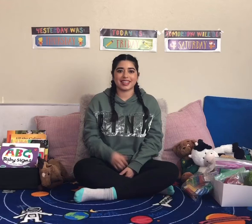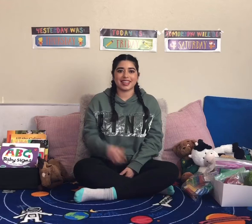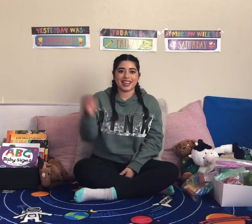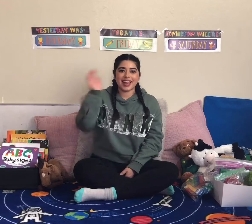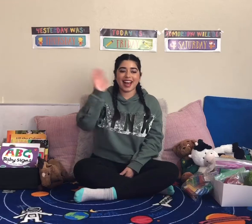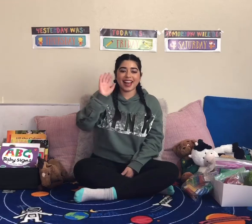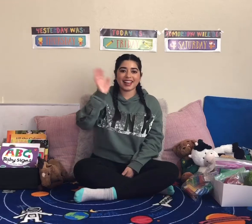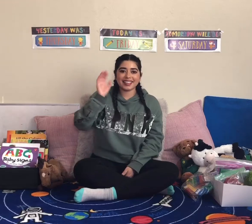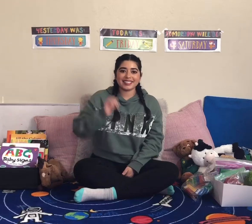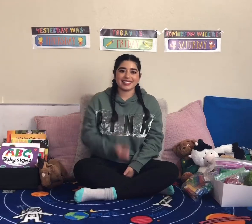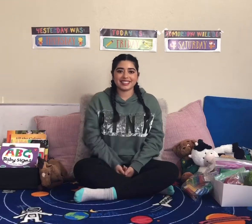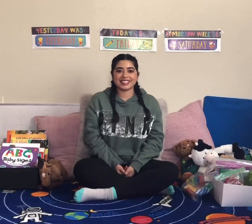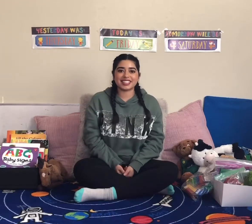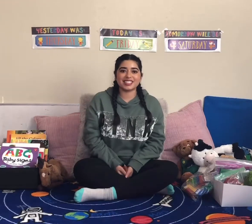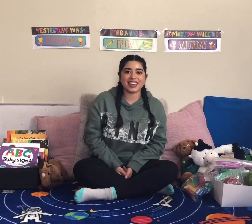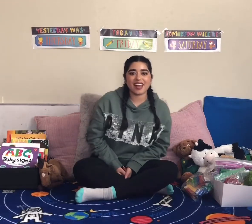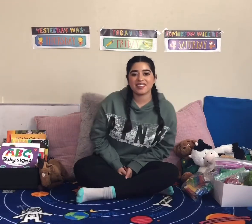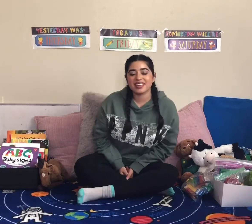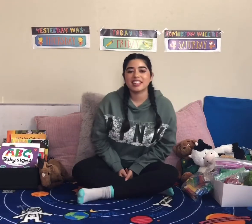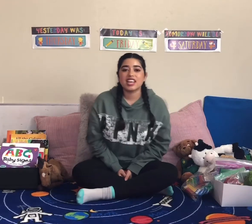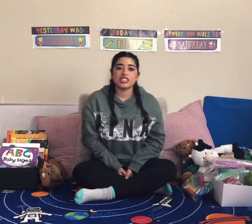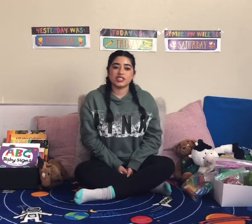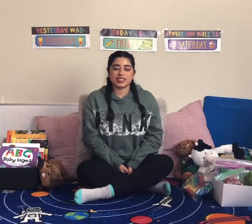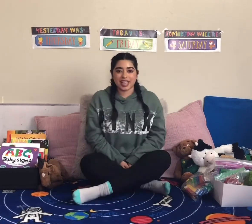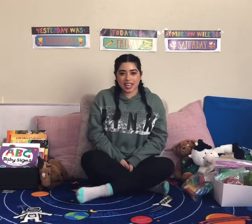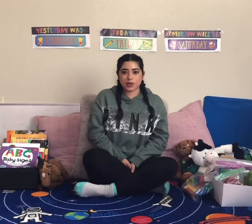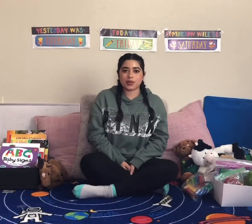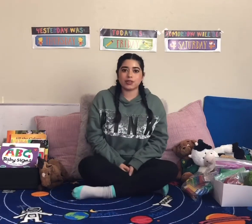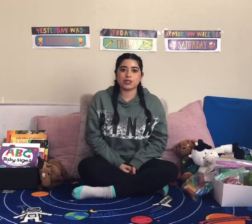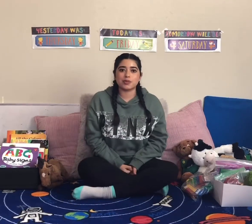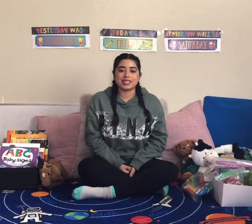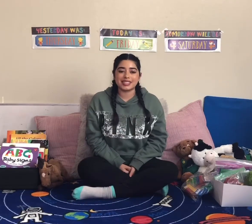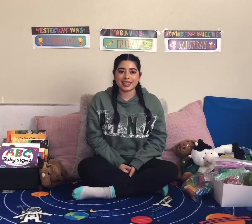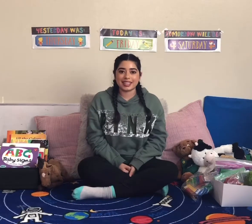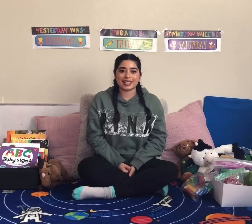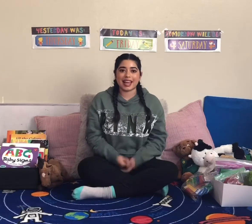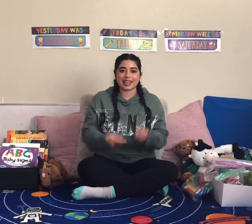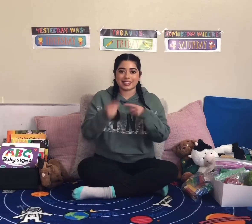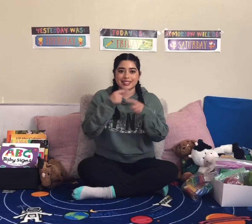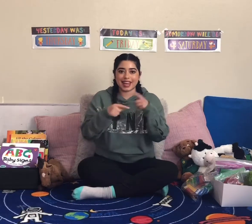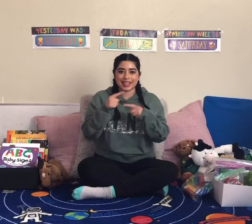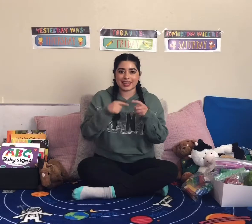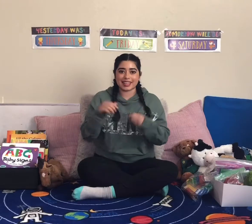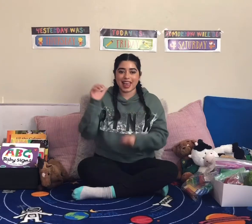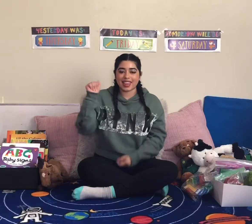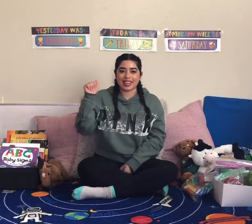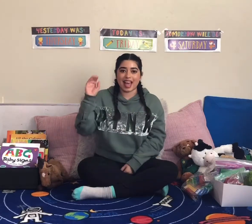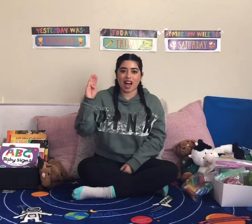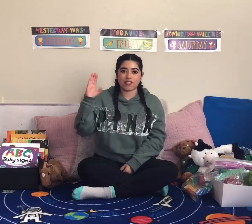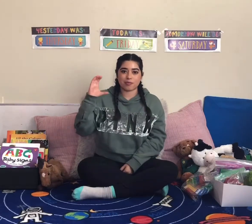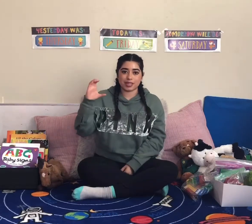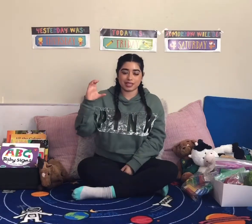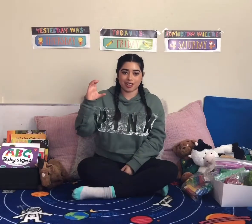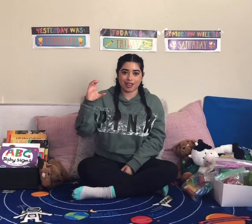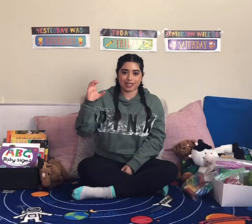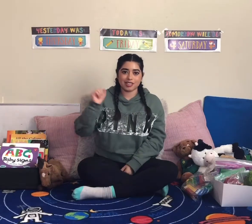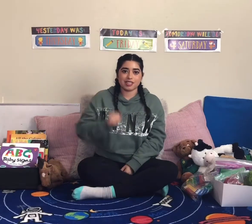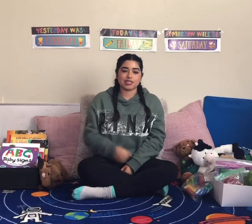Hi, it's teacher Gabby. Today we're going to be singing and signing the alphabet song. So